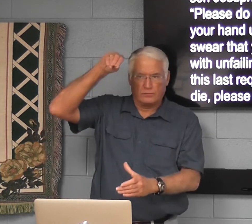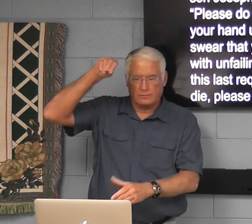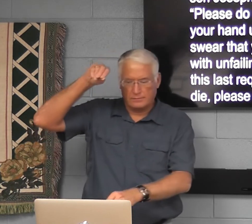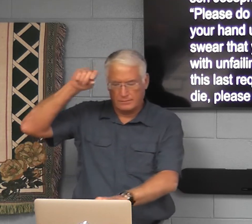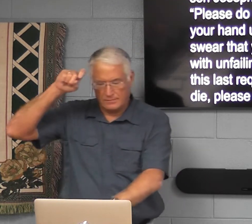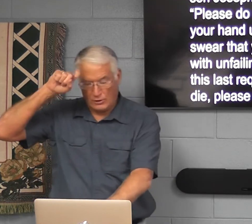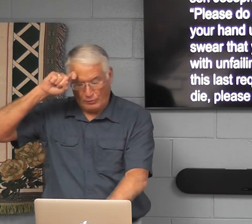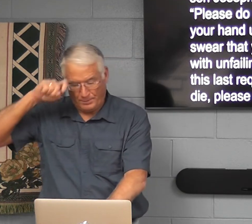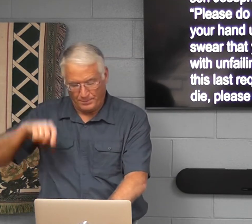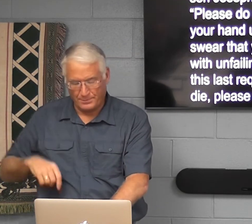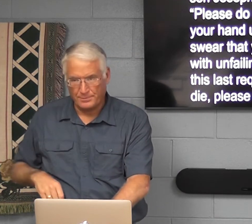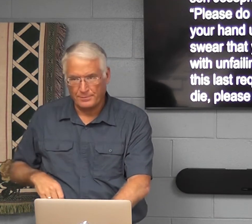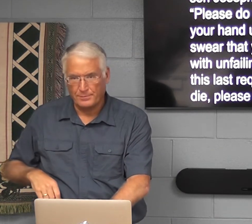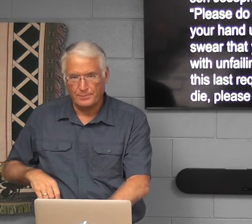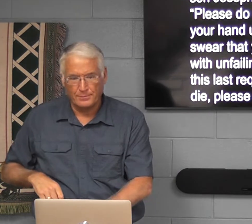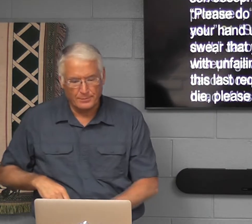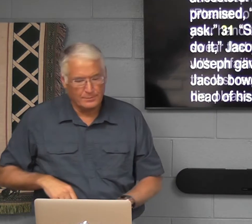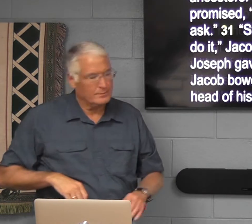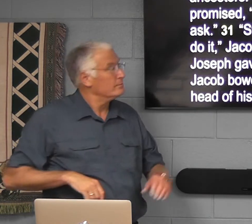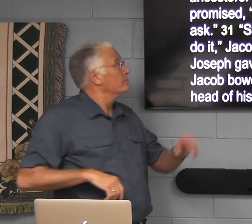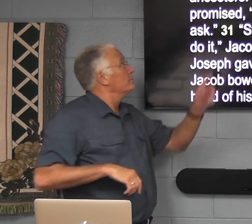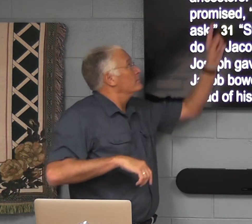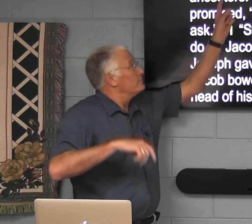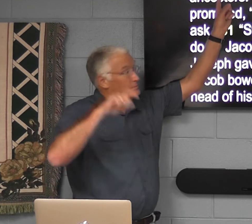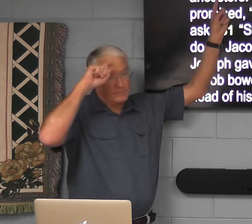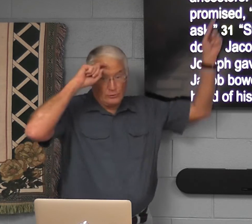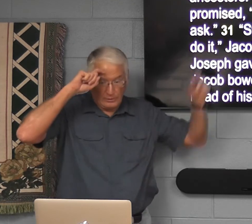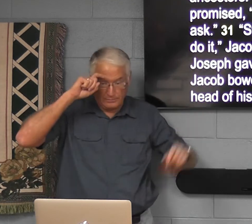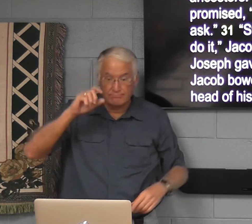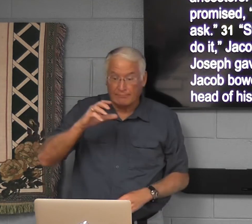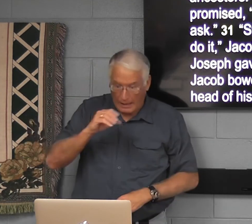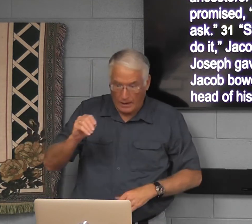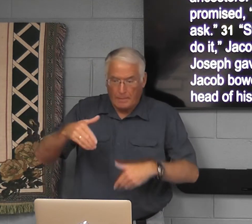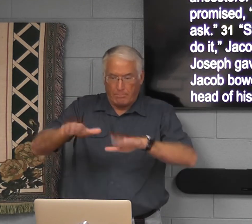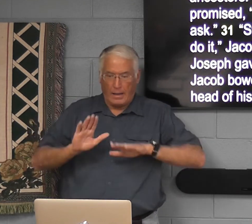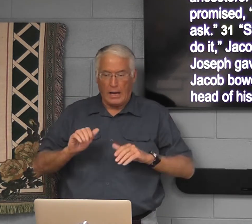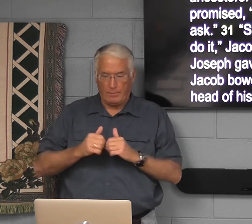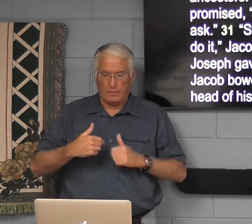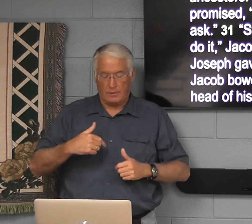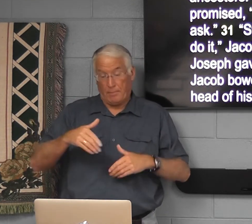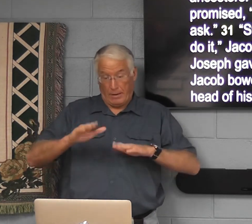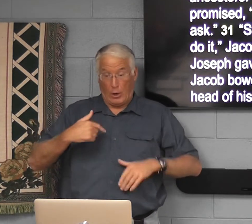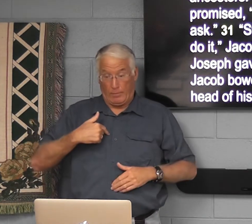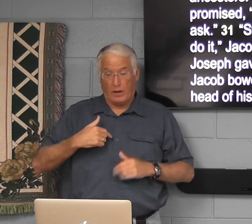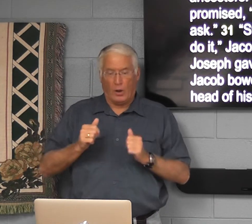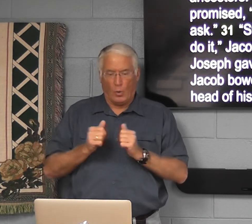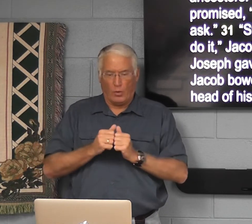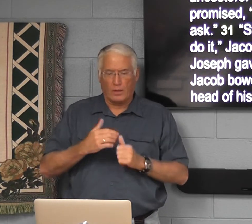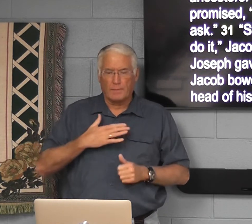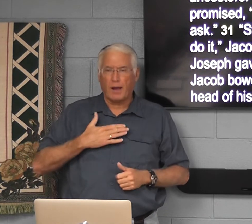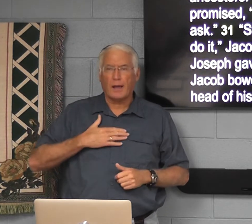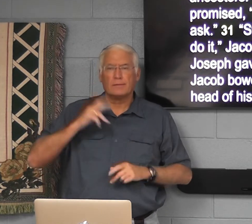of Egypt and bury me with my ancestors.